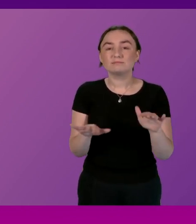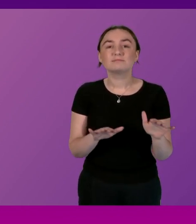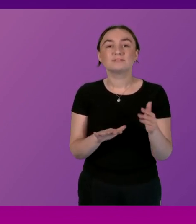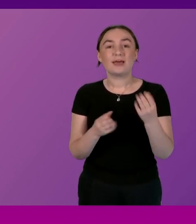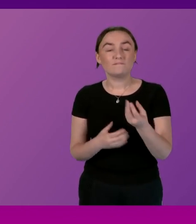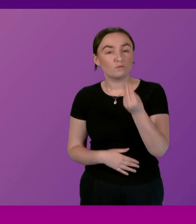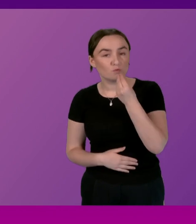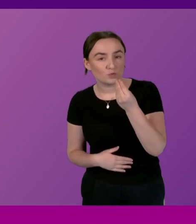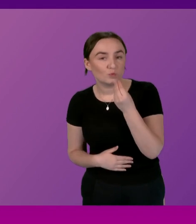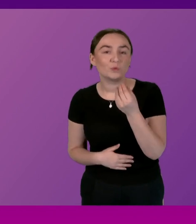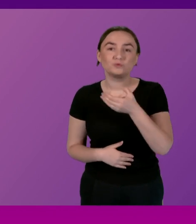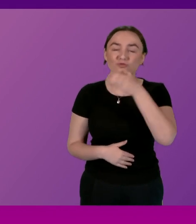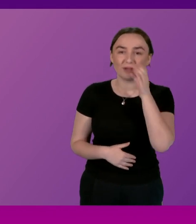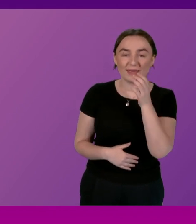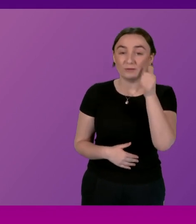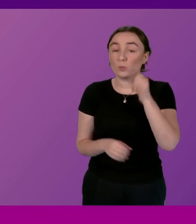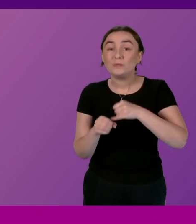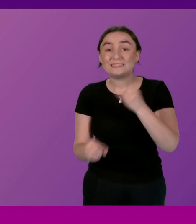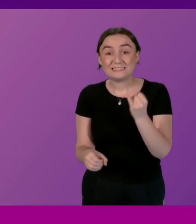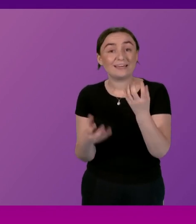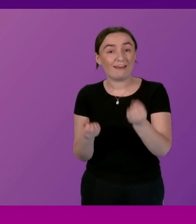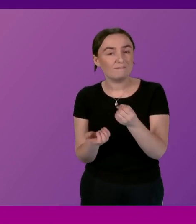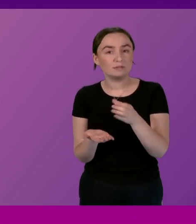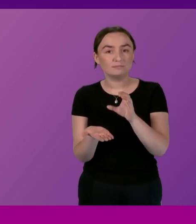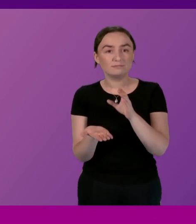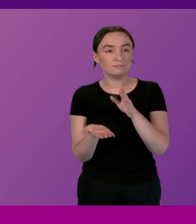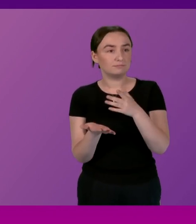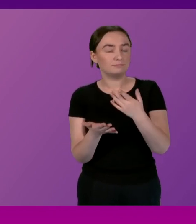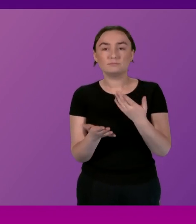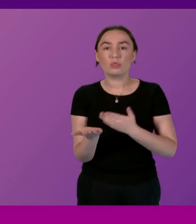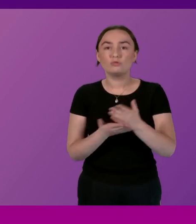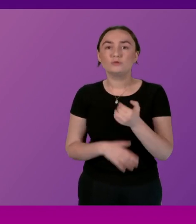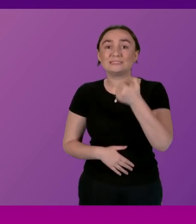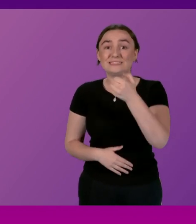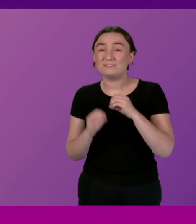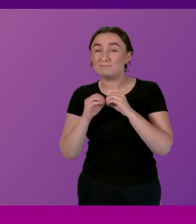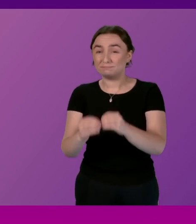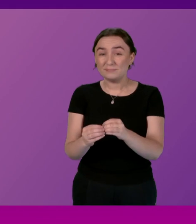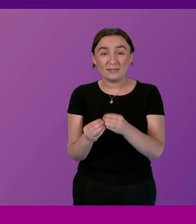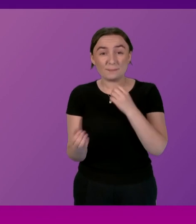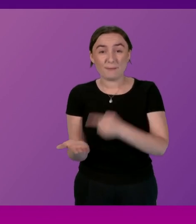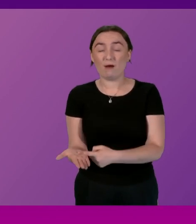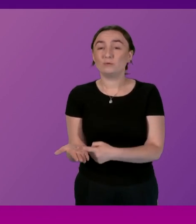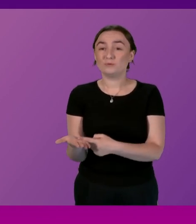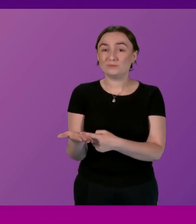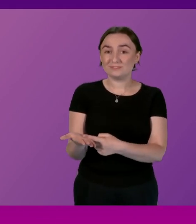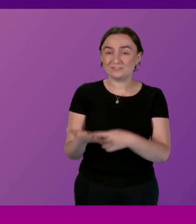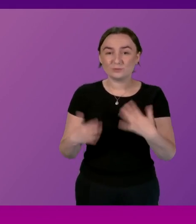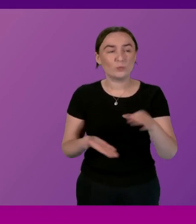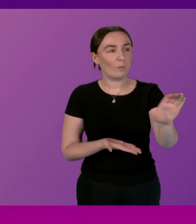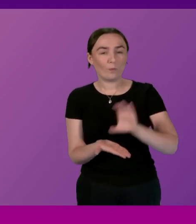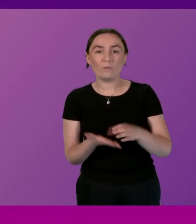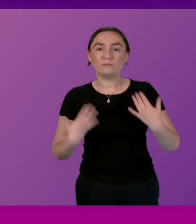offer we know whiskey exports for example for the first time broke through the six billion pound barrier we know our life